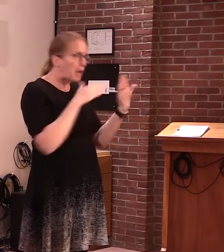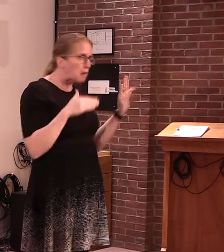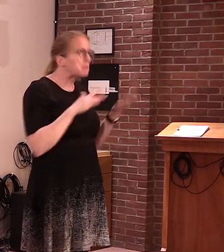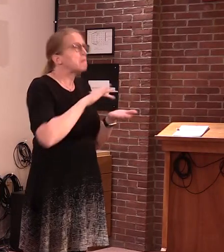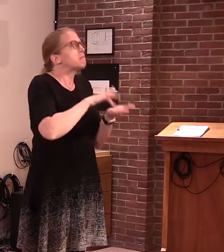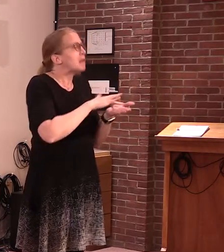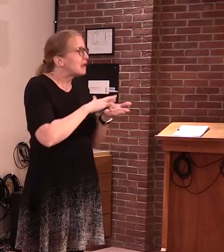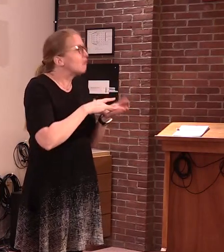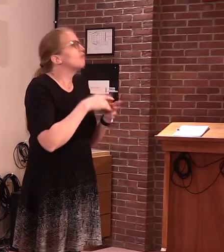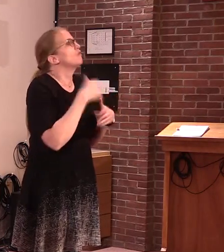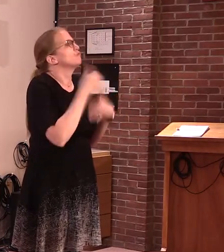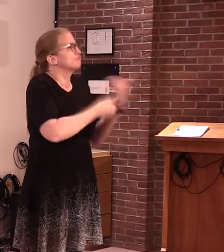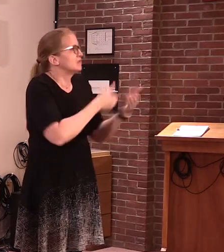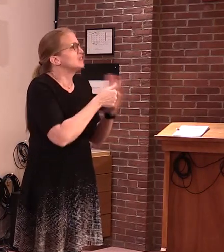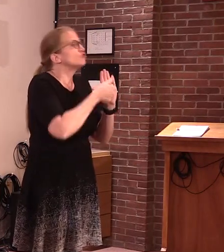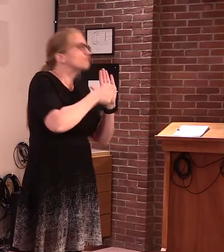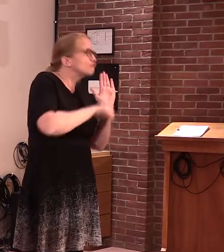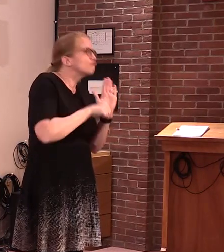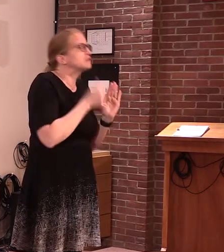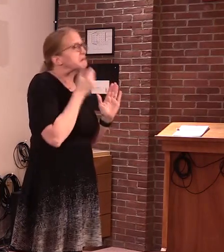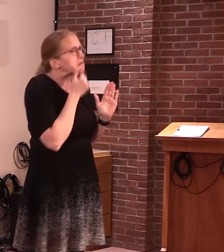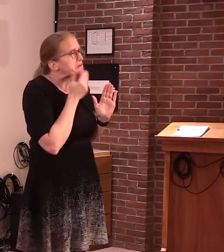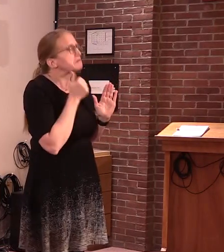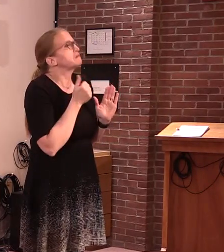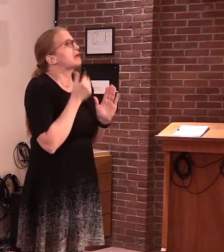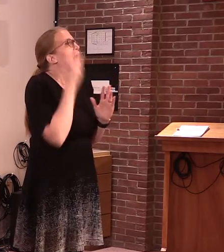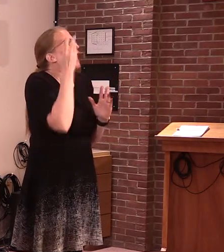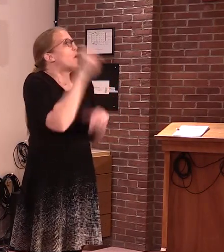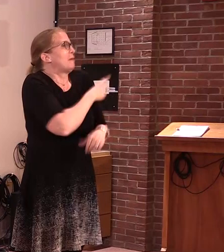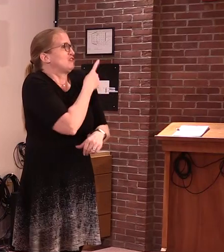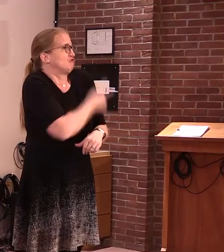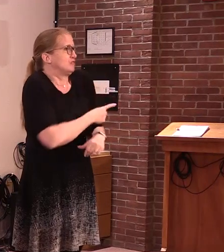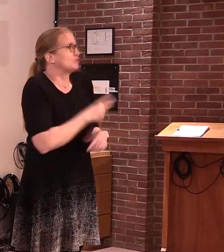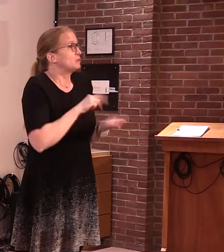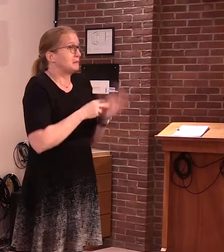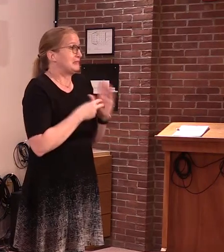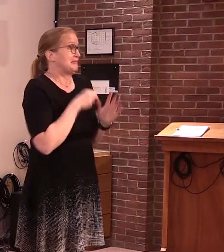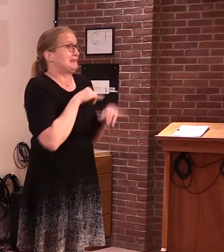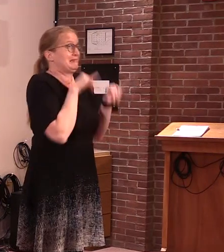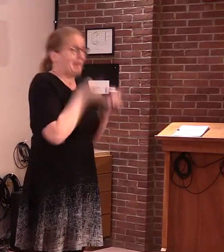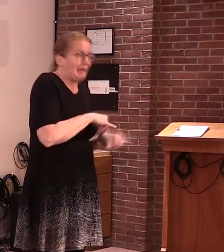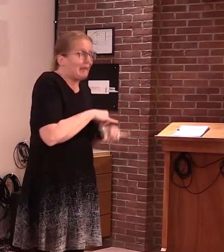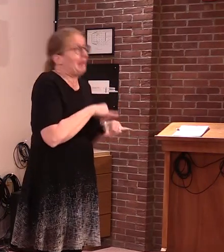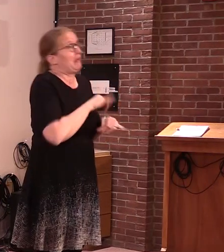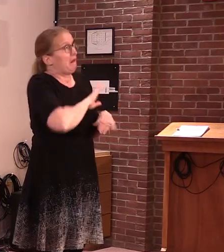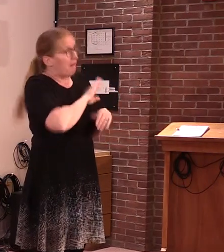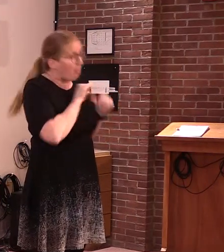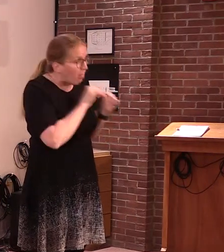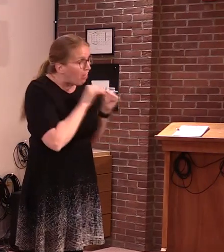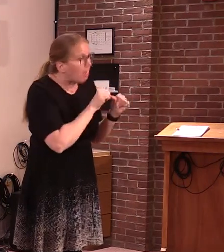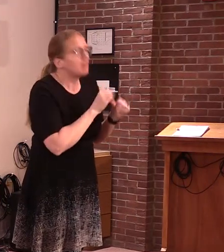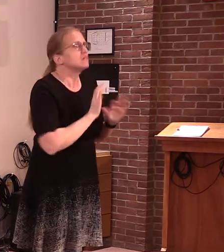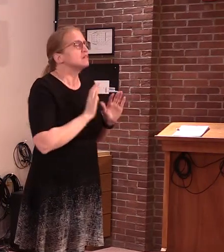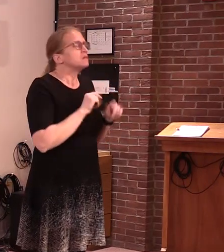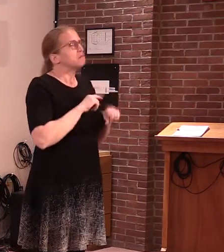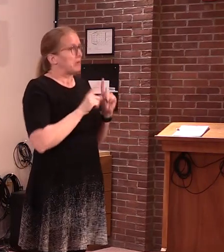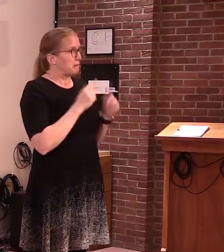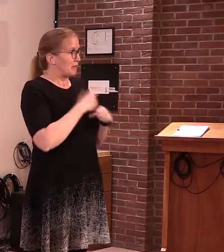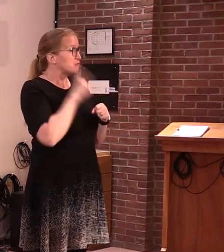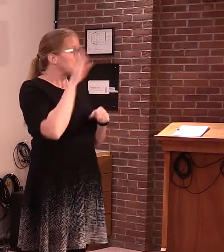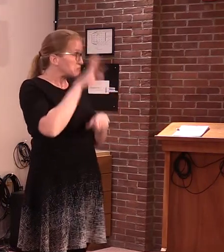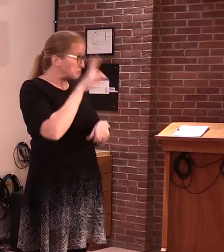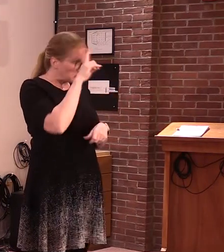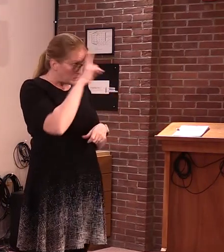resume on a clinic or outpatient basis, as long as the health care provider adhered to guidelines